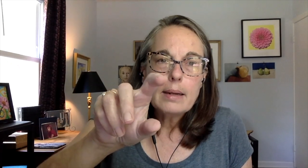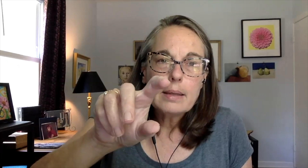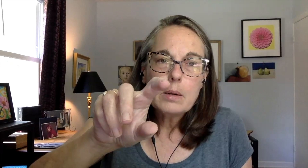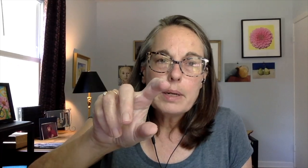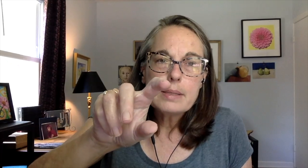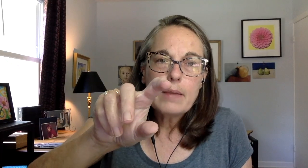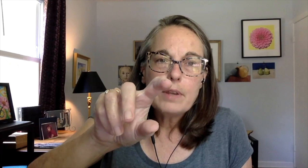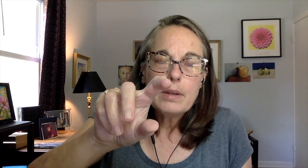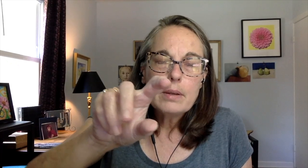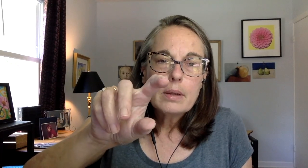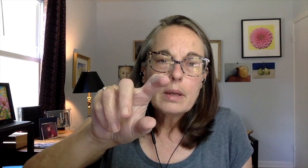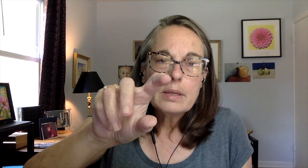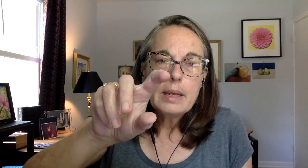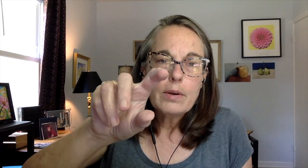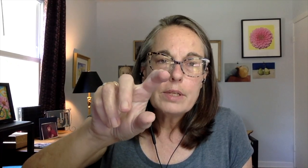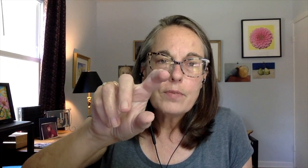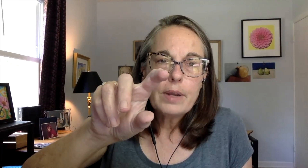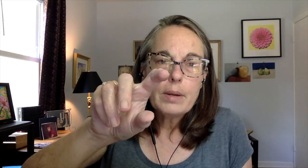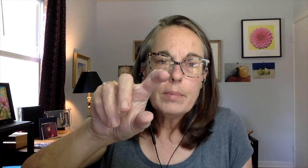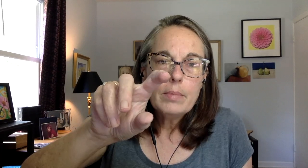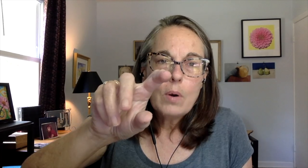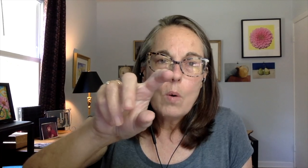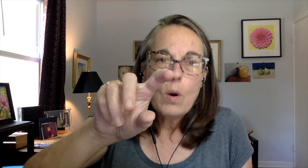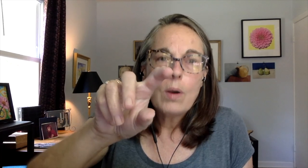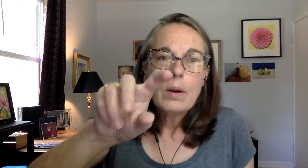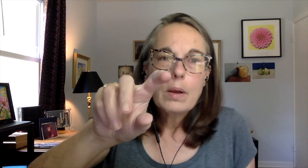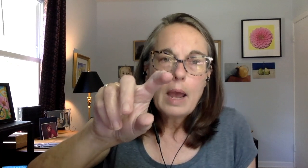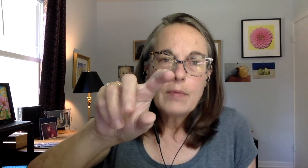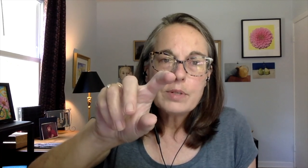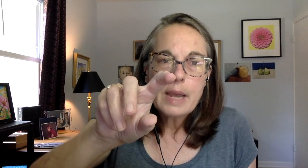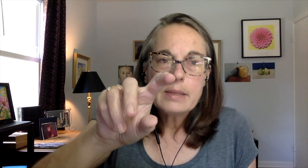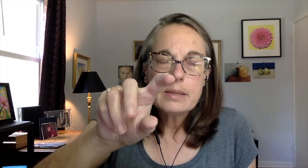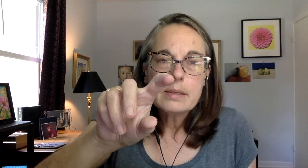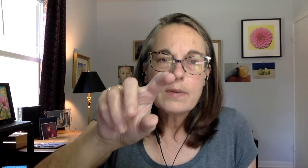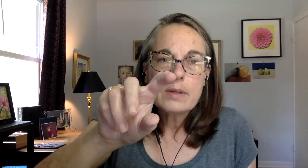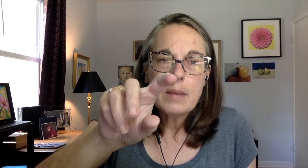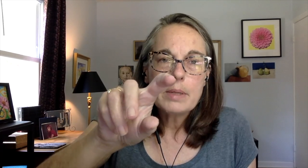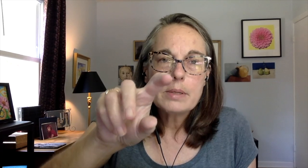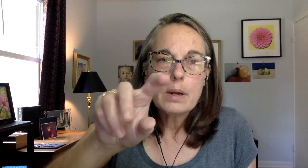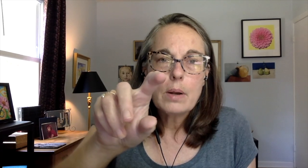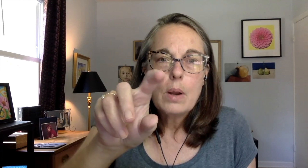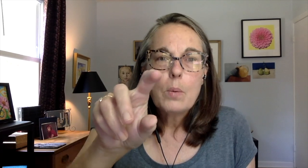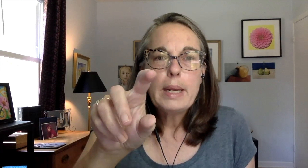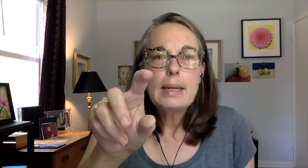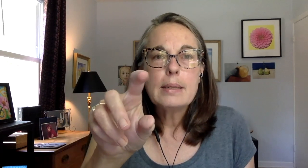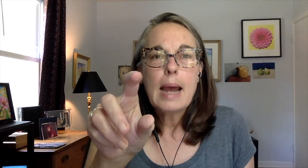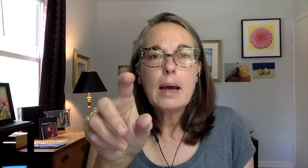a little bit of safety to increase freedom, or after Texas, as far as I'm concerned, we need to dial